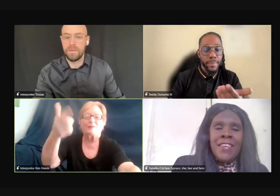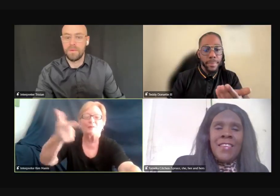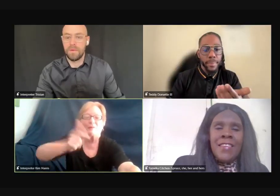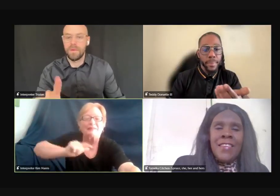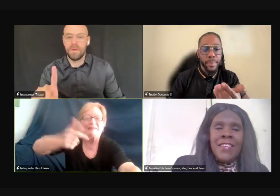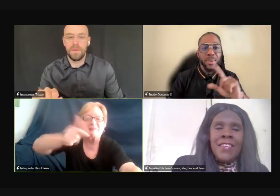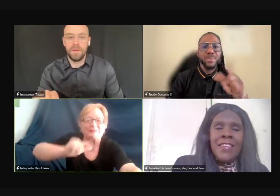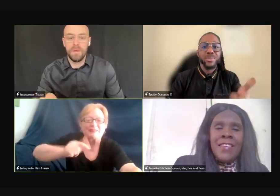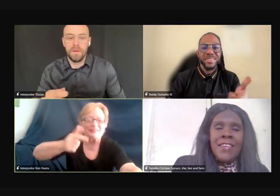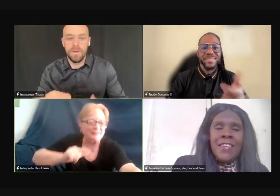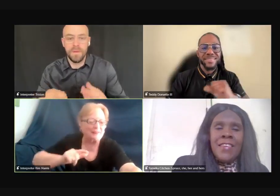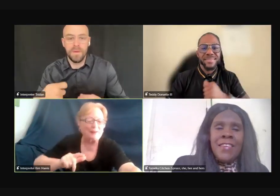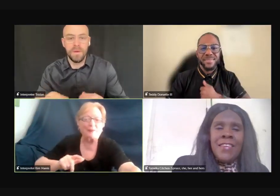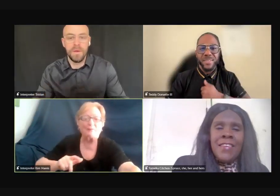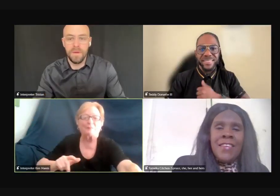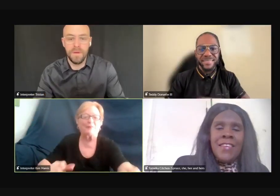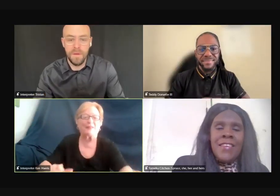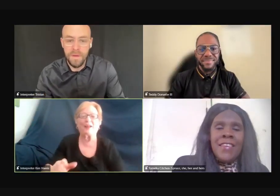Okay.